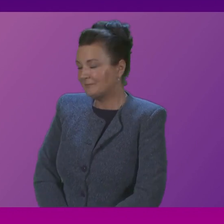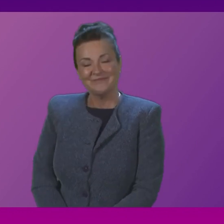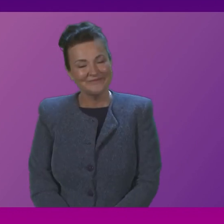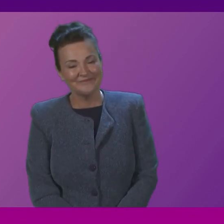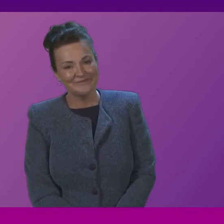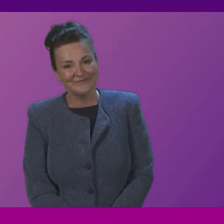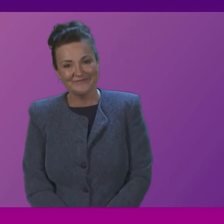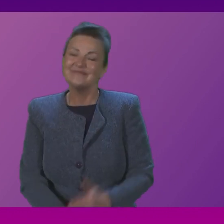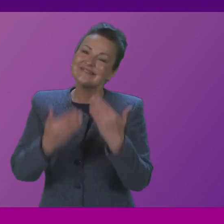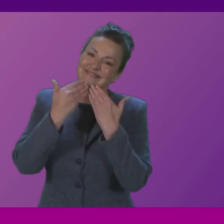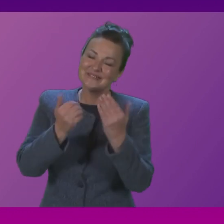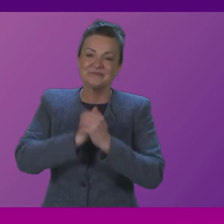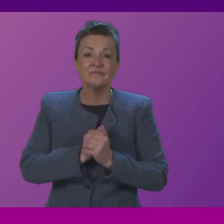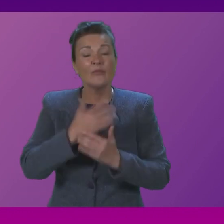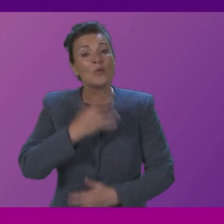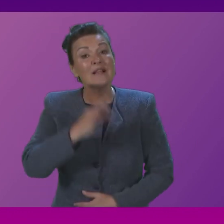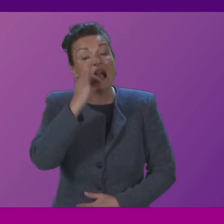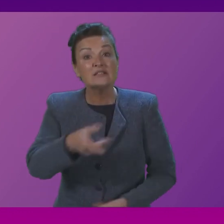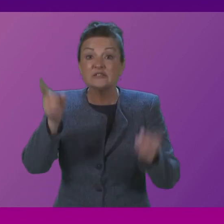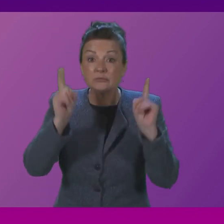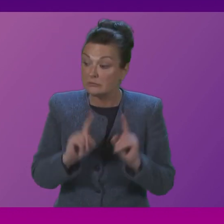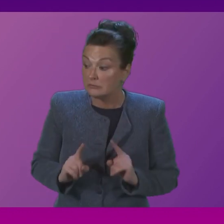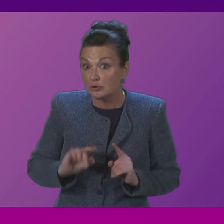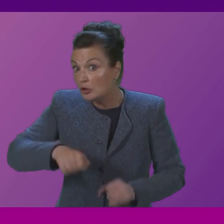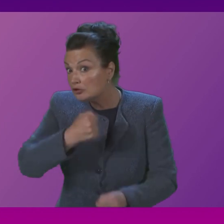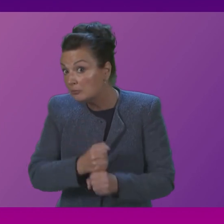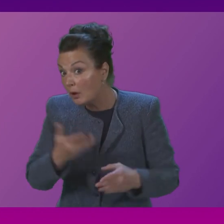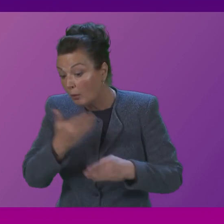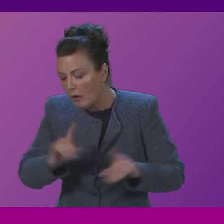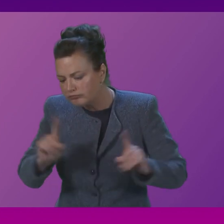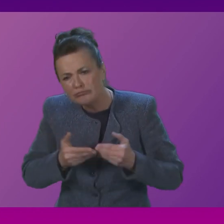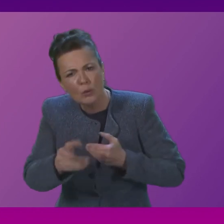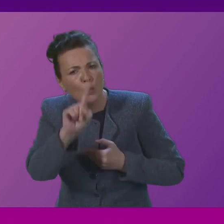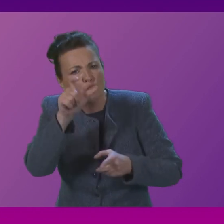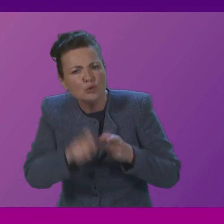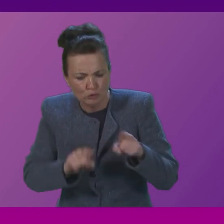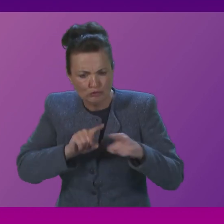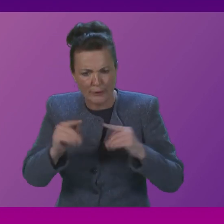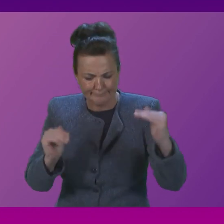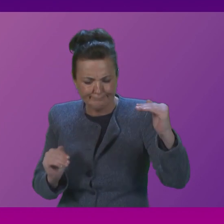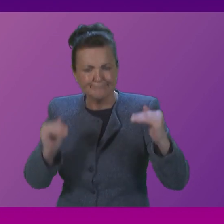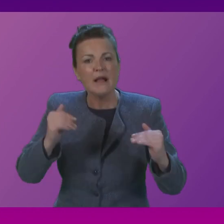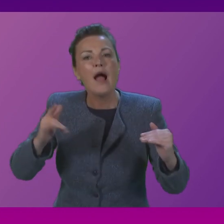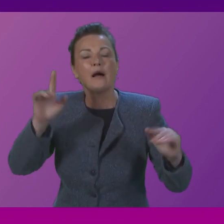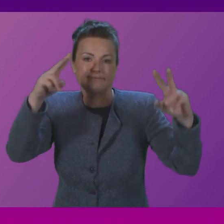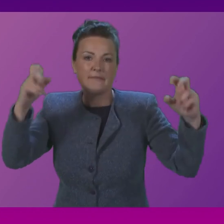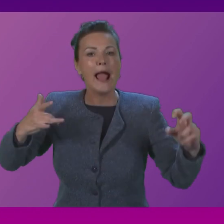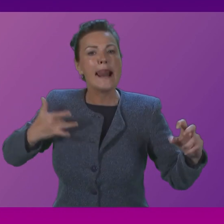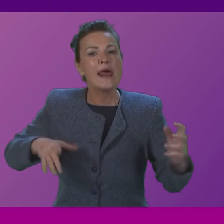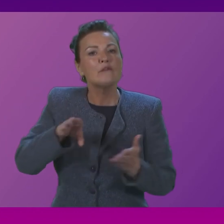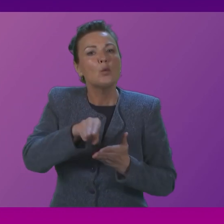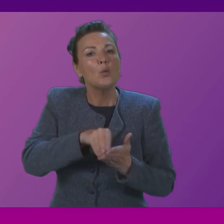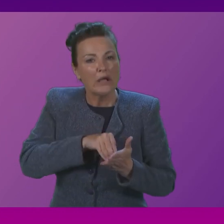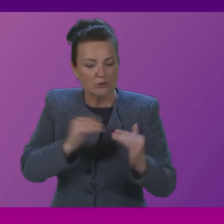to ask the First Minister what work the Scottish Government is doing to improve living wage equality First Minister The living wage